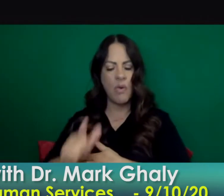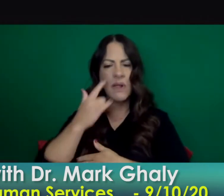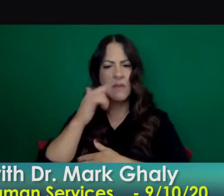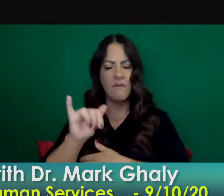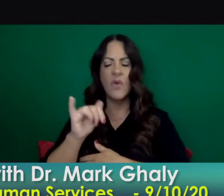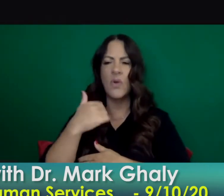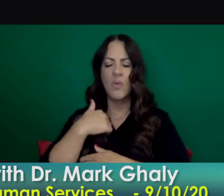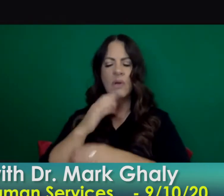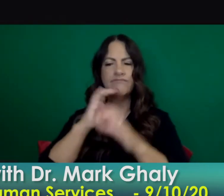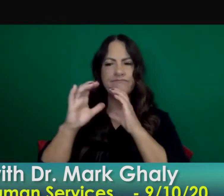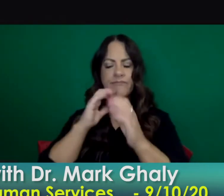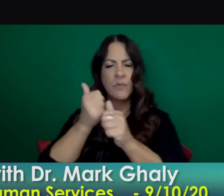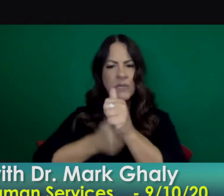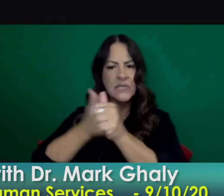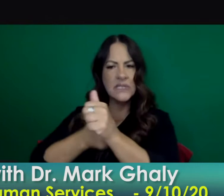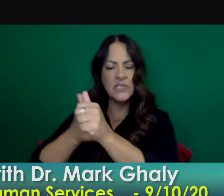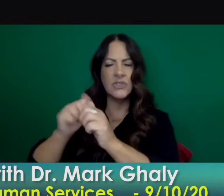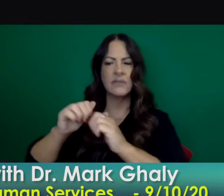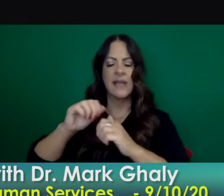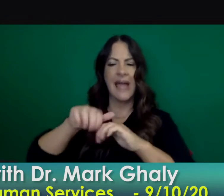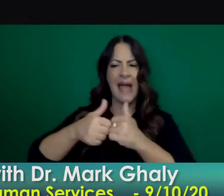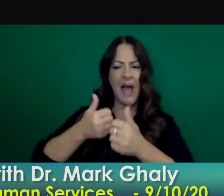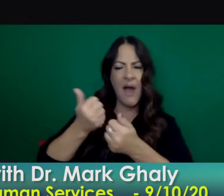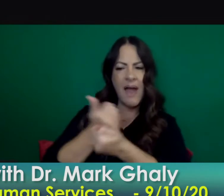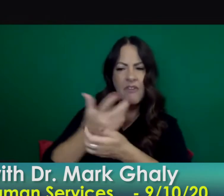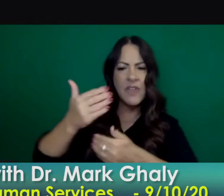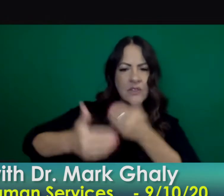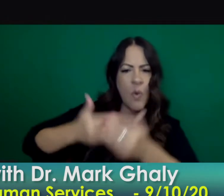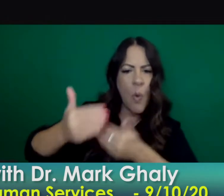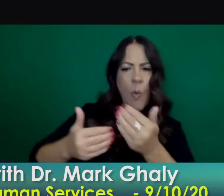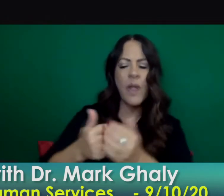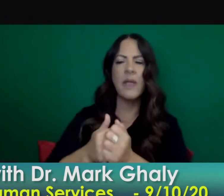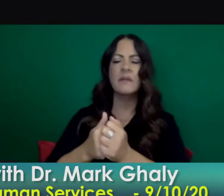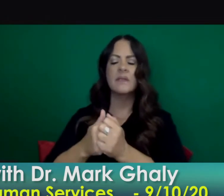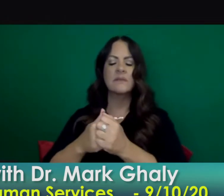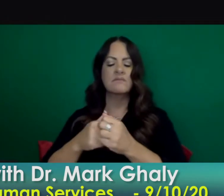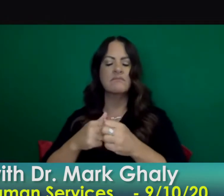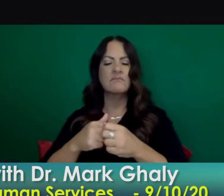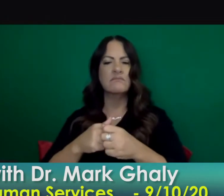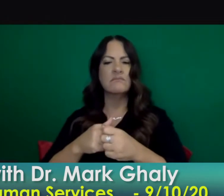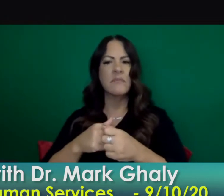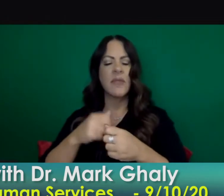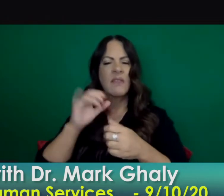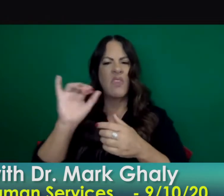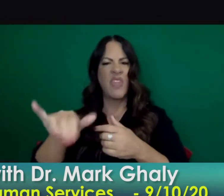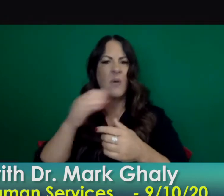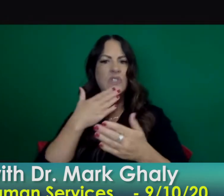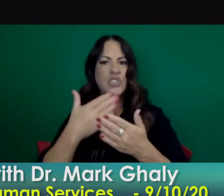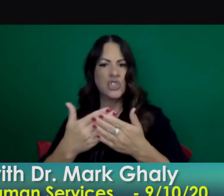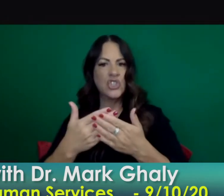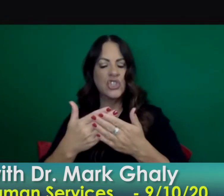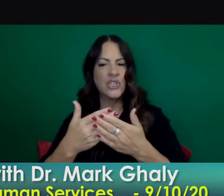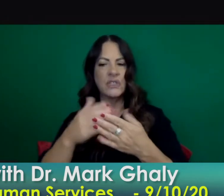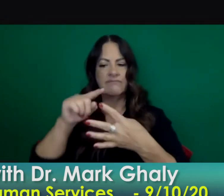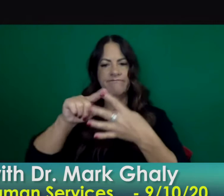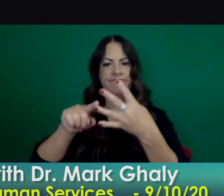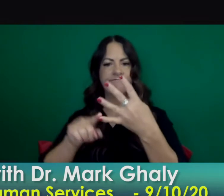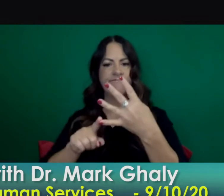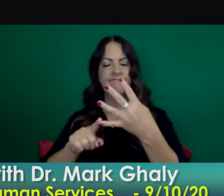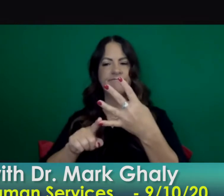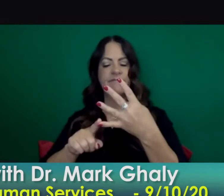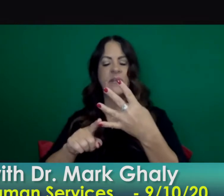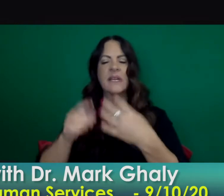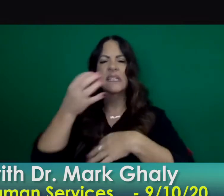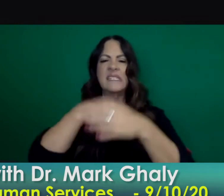more simple straightforward to track rather than 58 different approaches county by county across the state